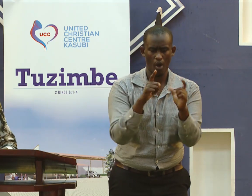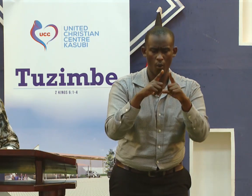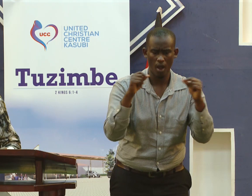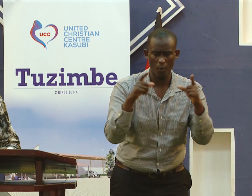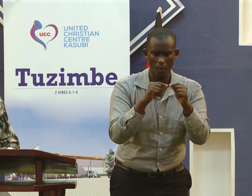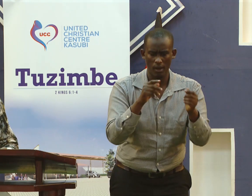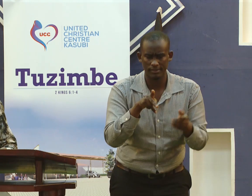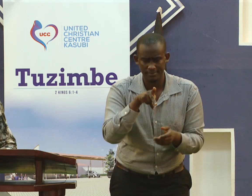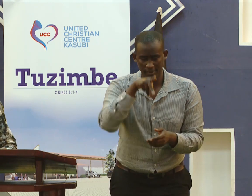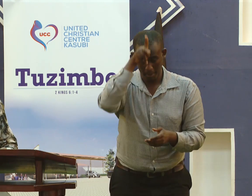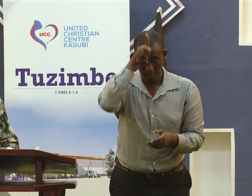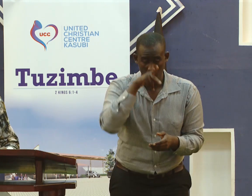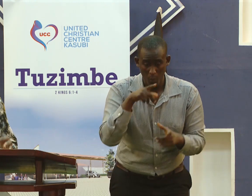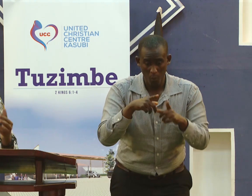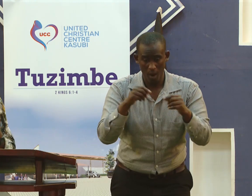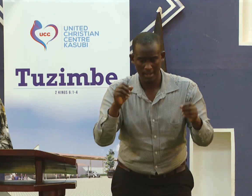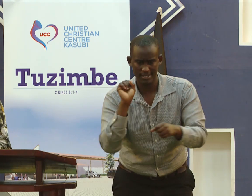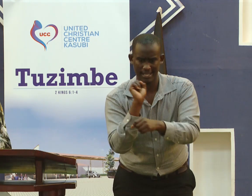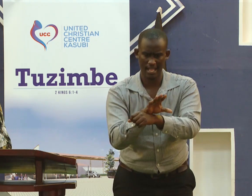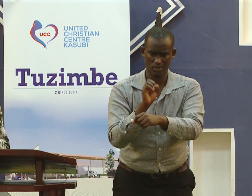parental words of counseling.